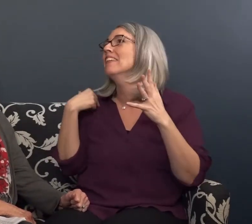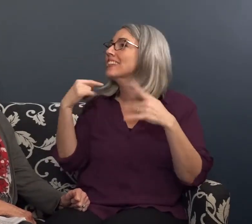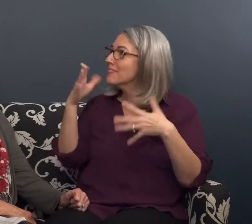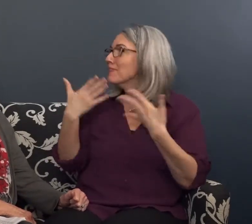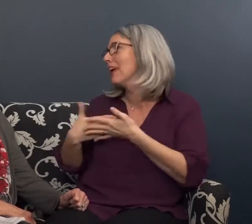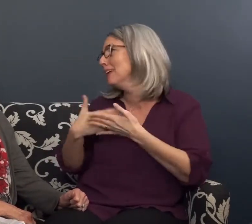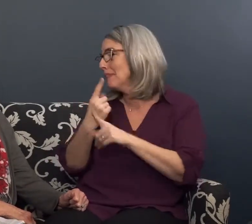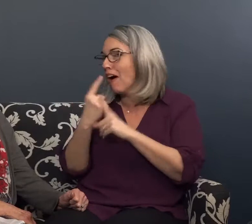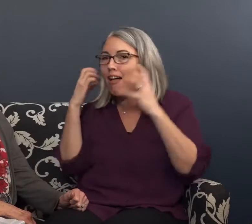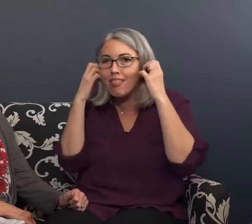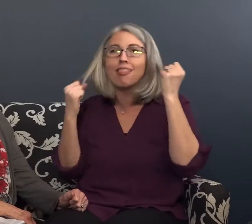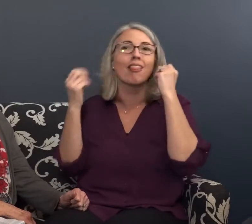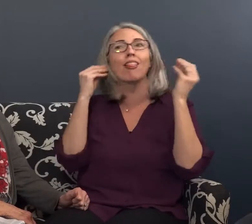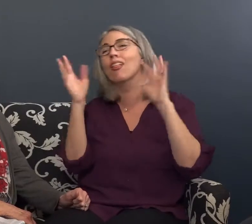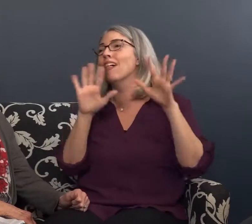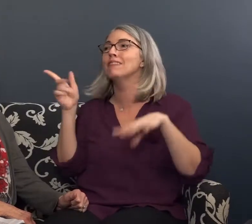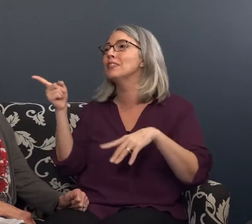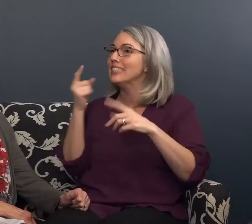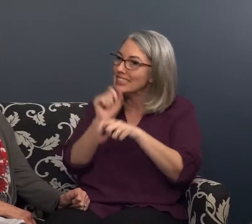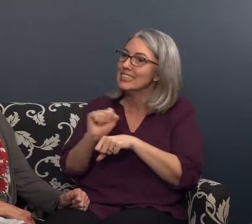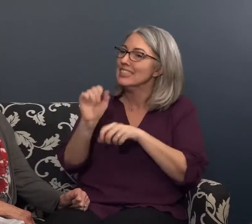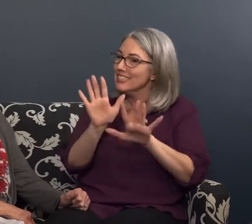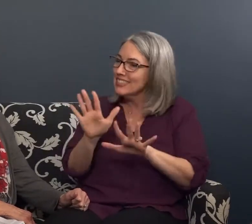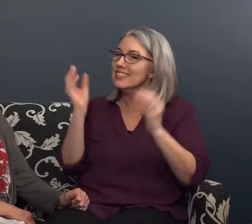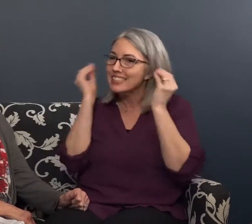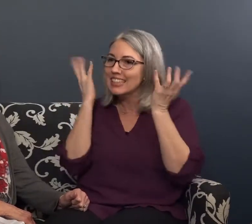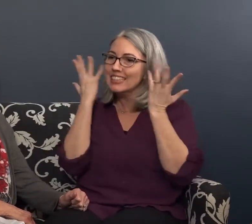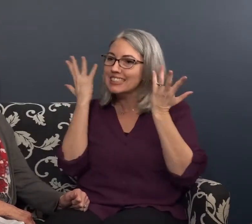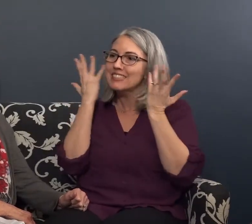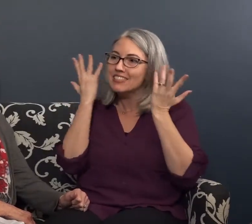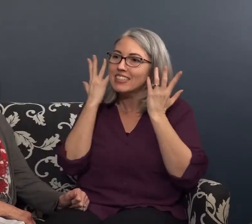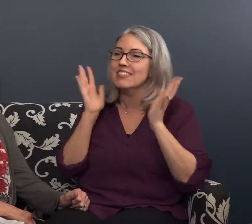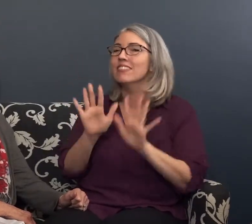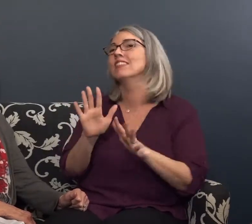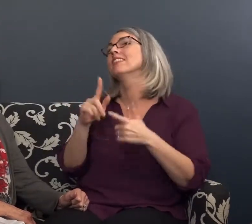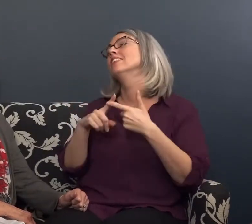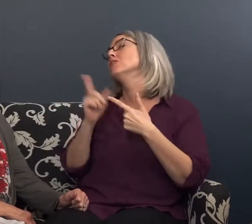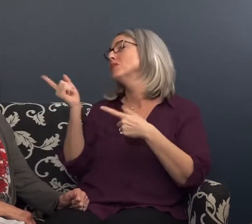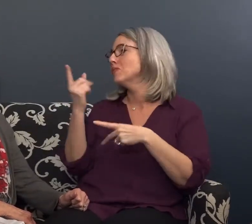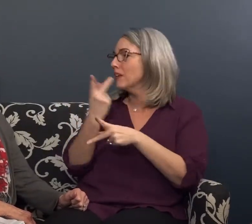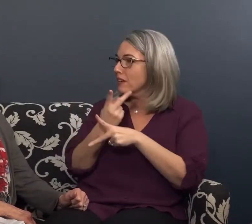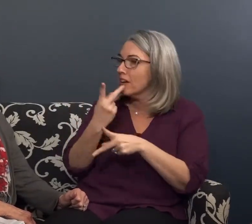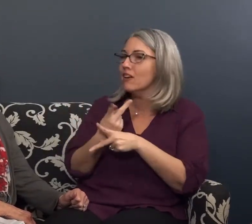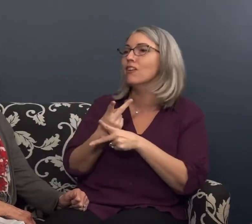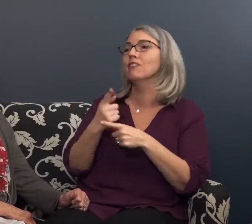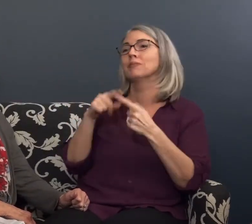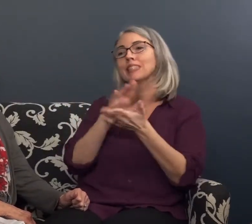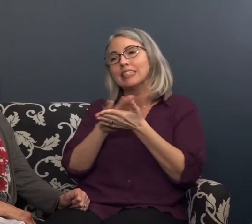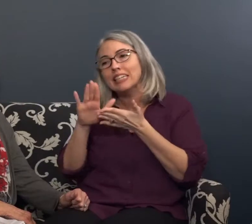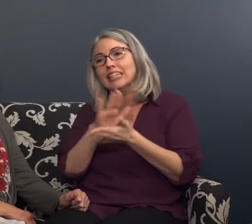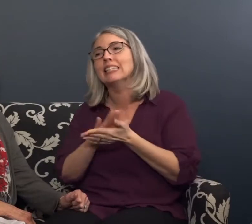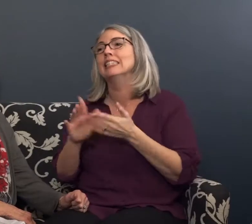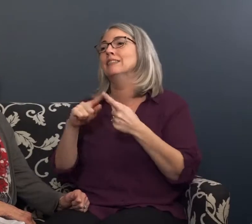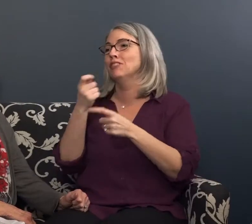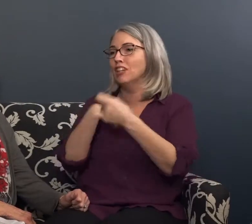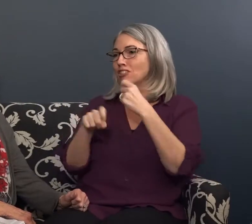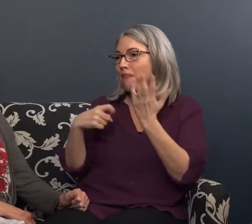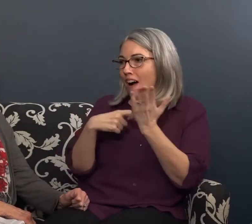so that I could put my hearing aids in you know I was young I didn't want to keep them in so you work with me